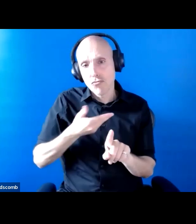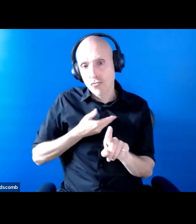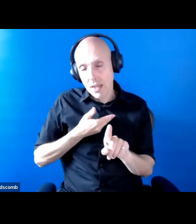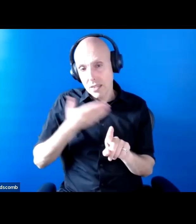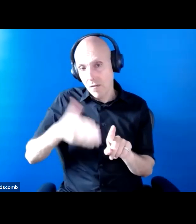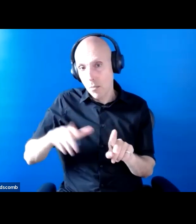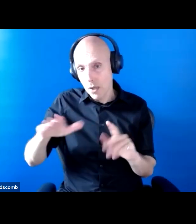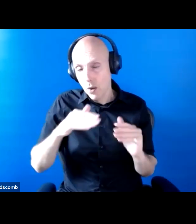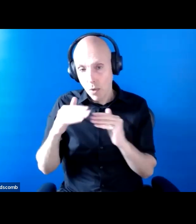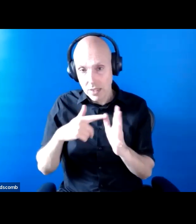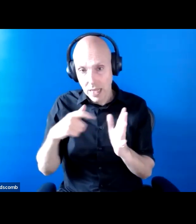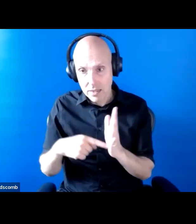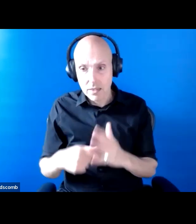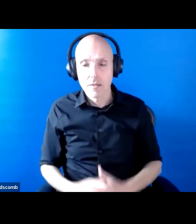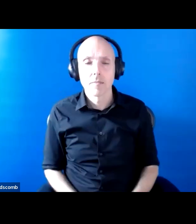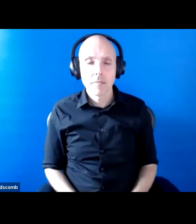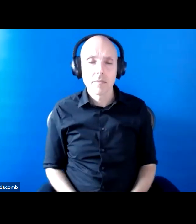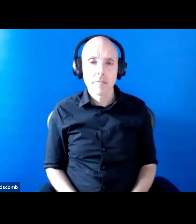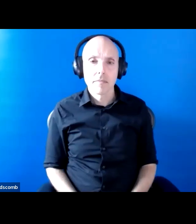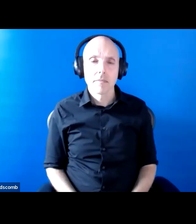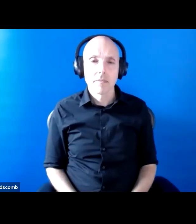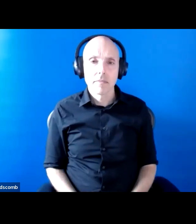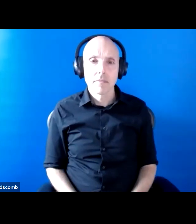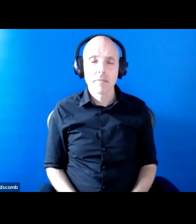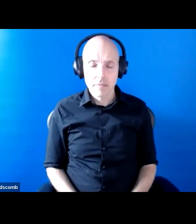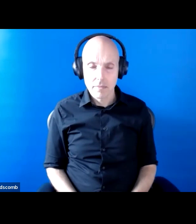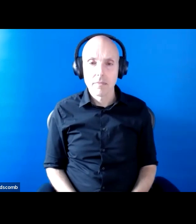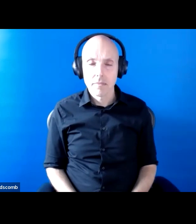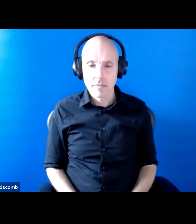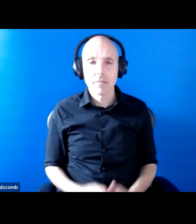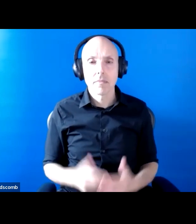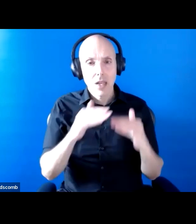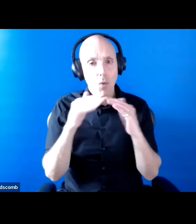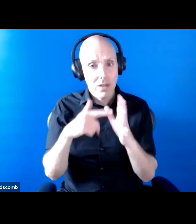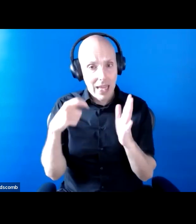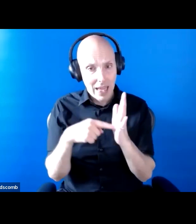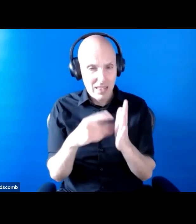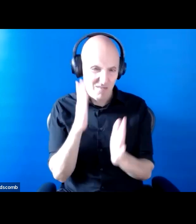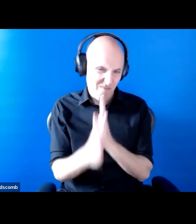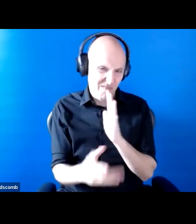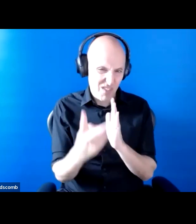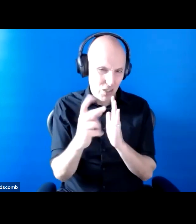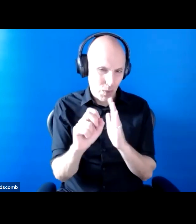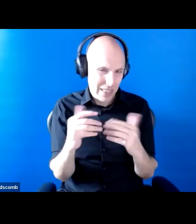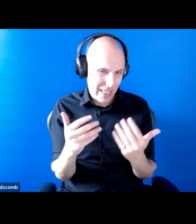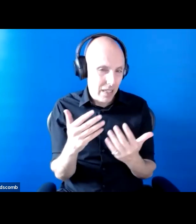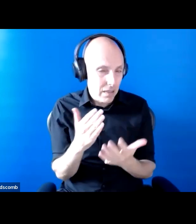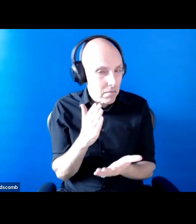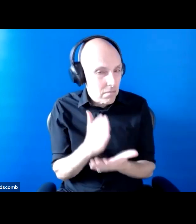The Equality Act was passed in 2010. But really, let's be honest, the Disability Discrimination